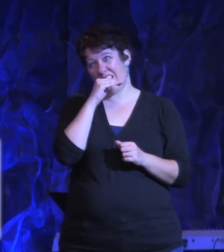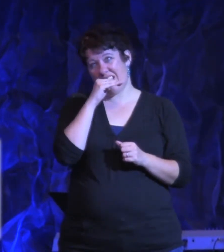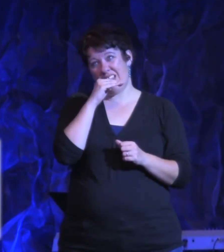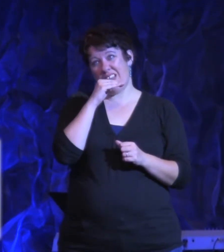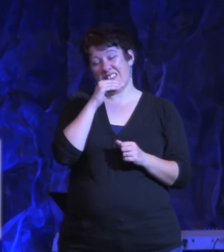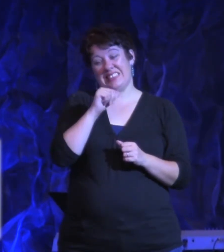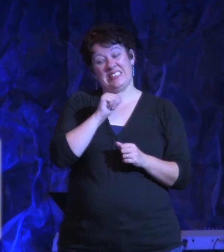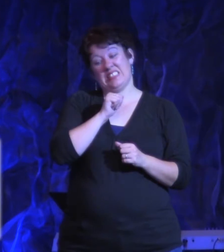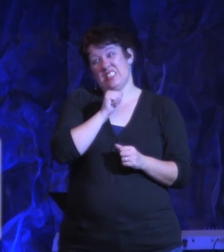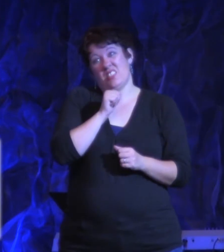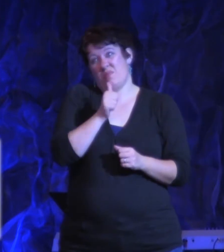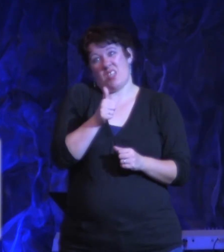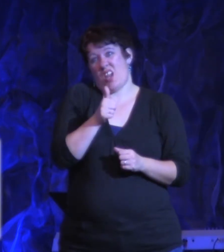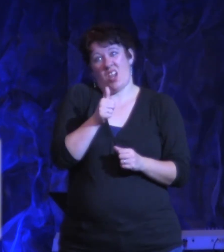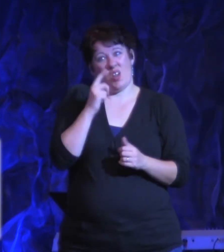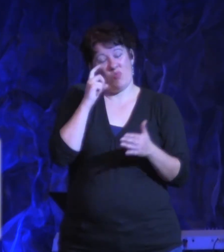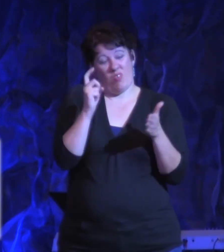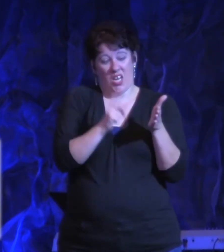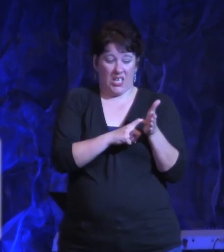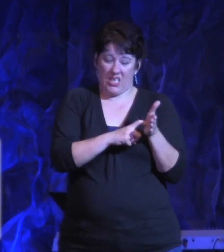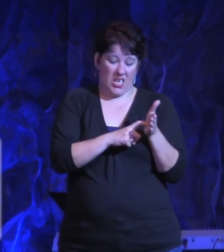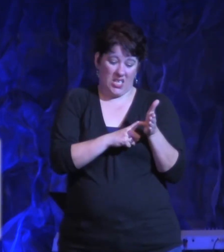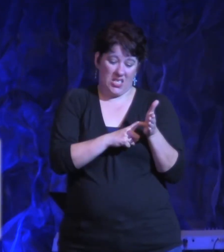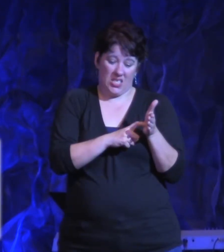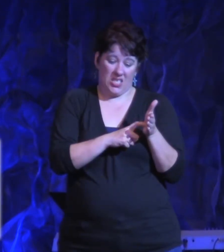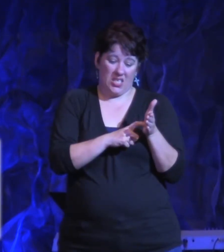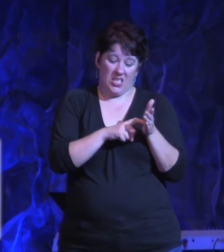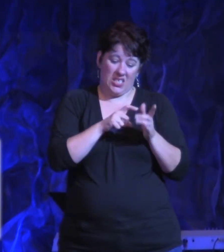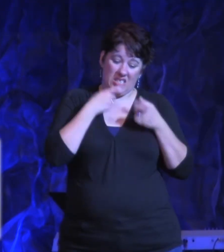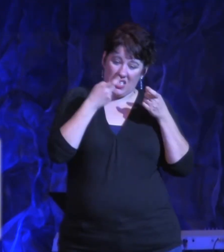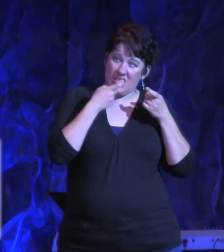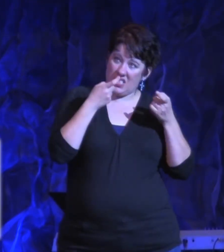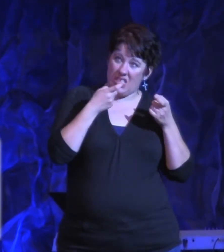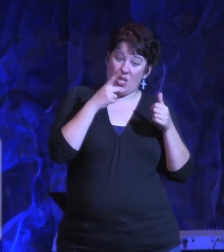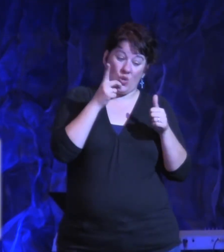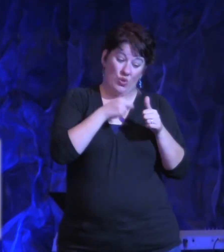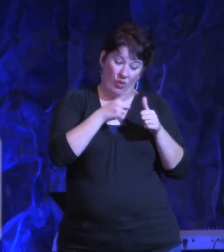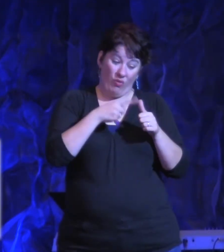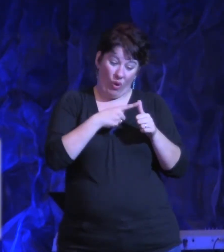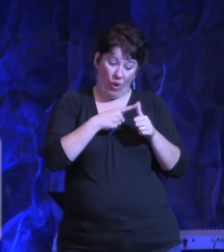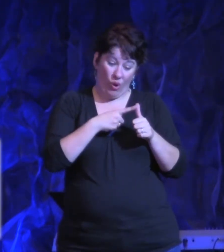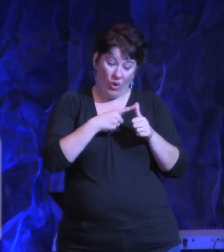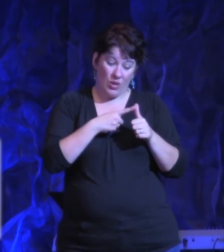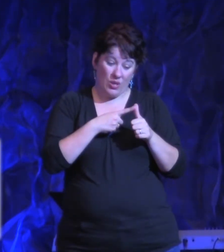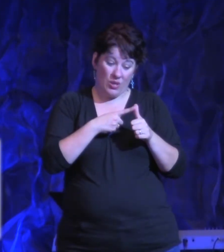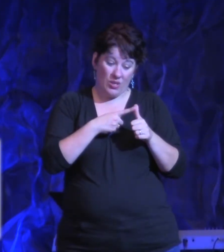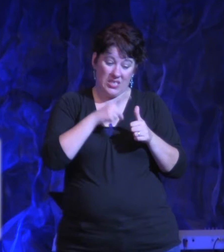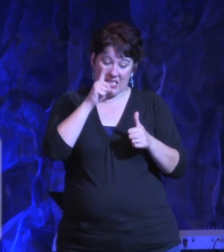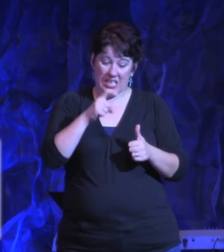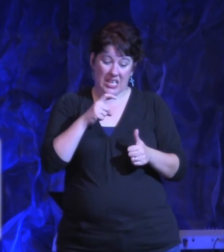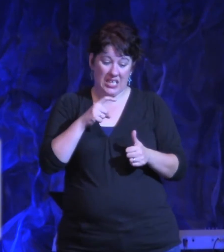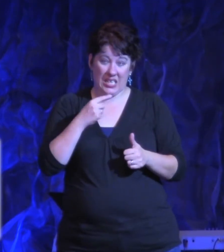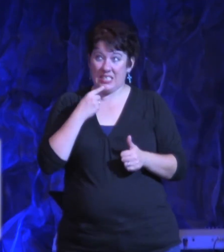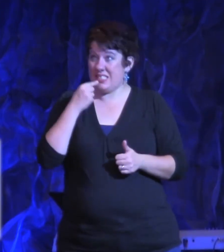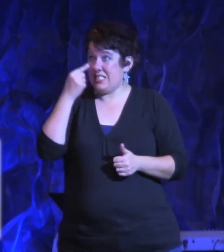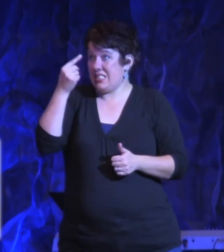really been owning up to it and I need to, I need to first of all confess and agree with God that it's wrong behavior.